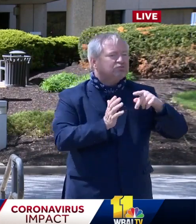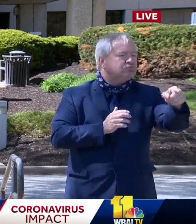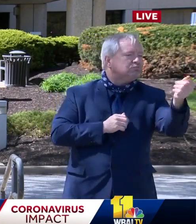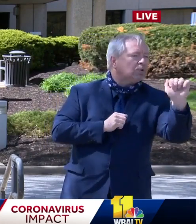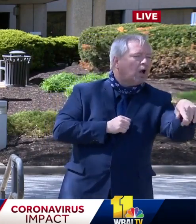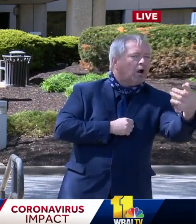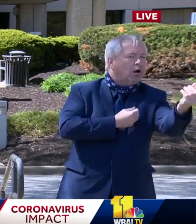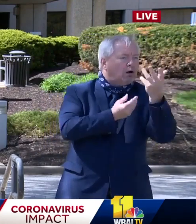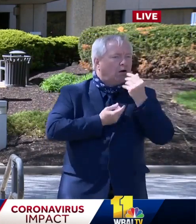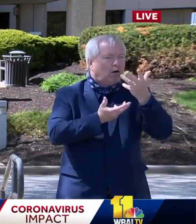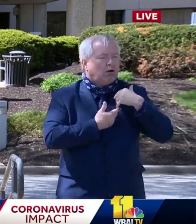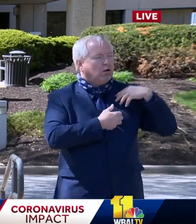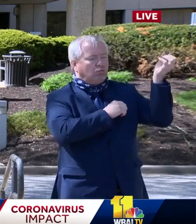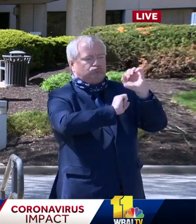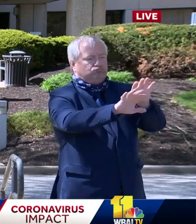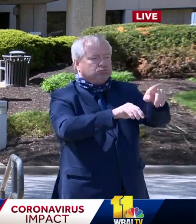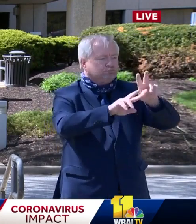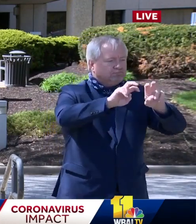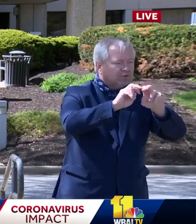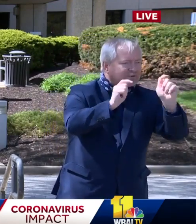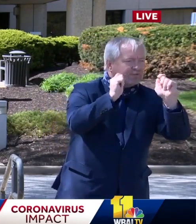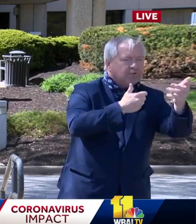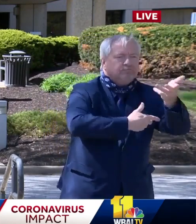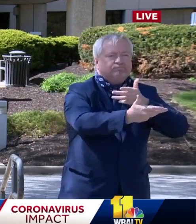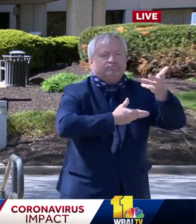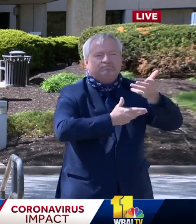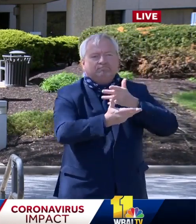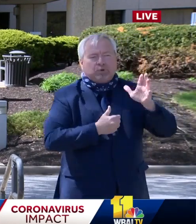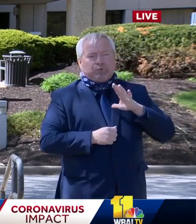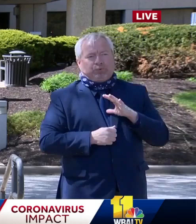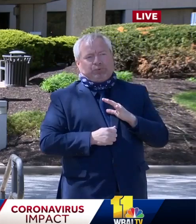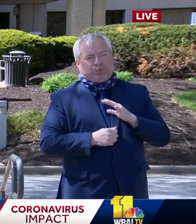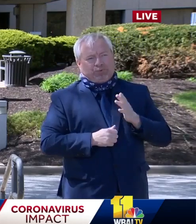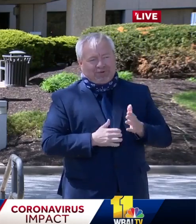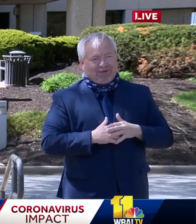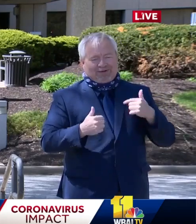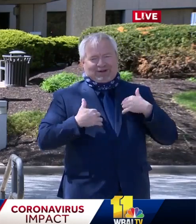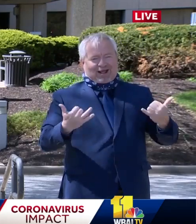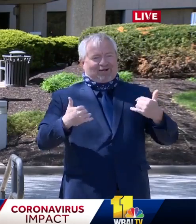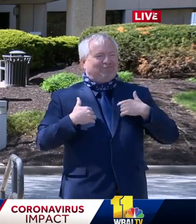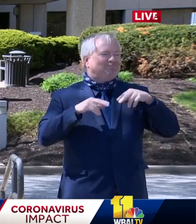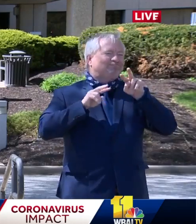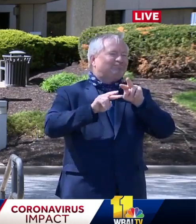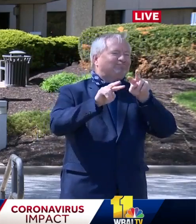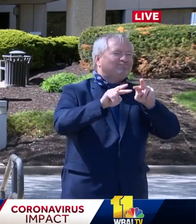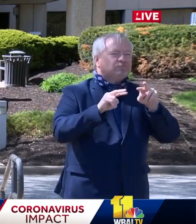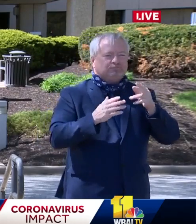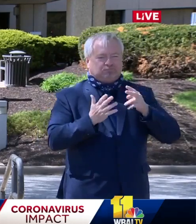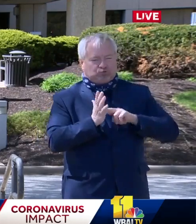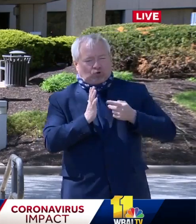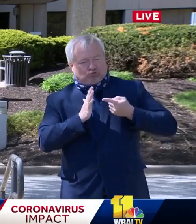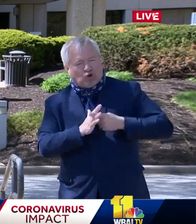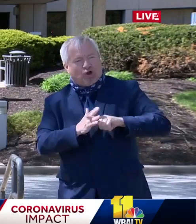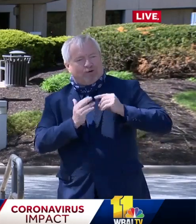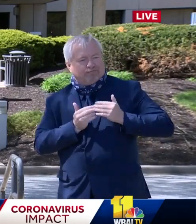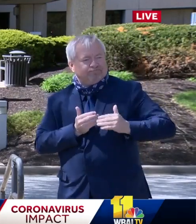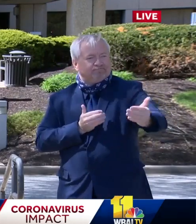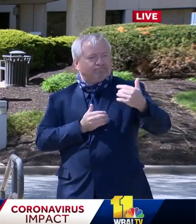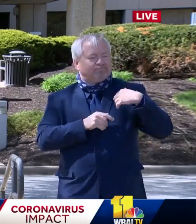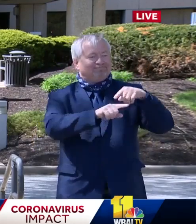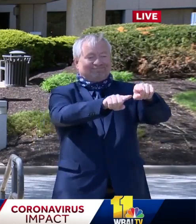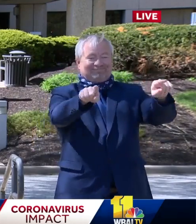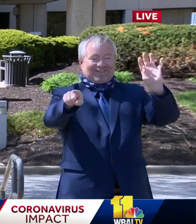South Korea, and we are looking forward to moving forward on this very important potential federal-state collaboration.